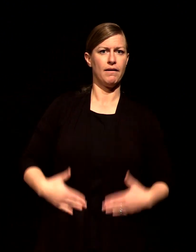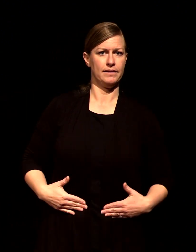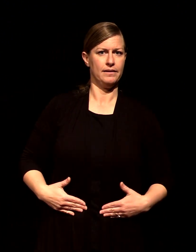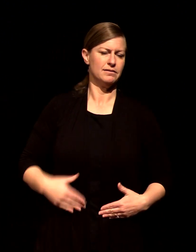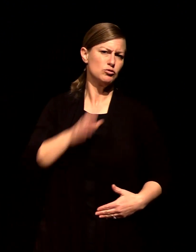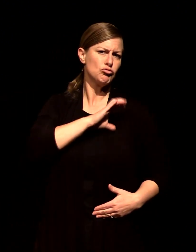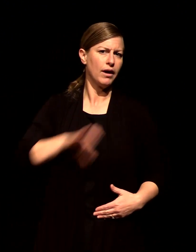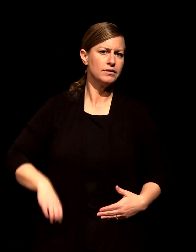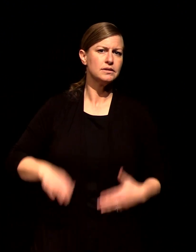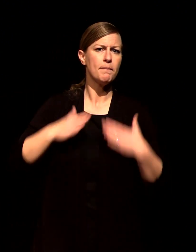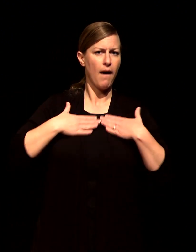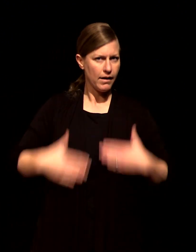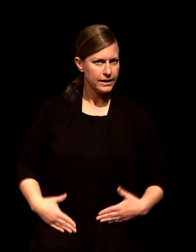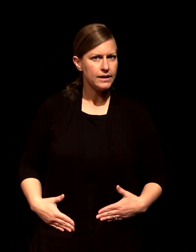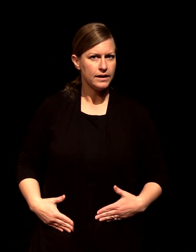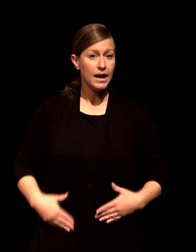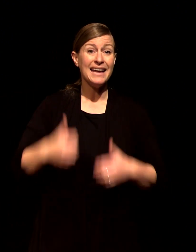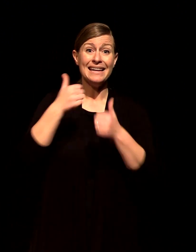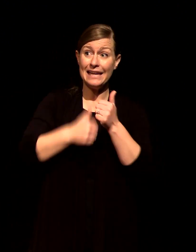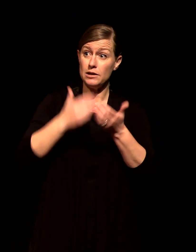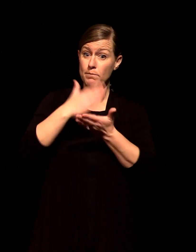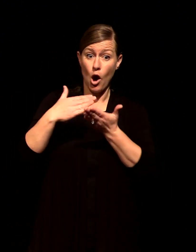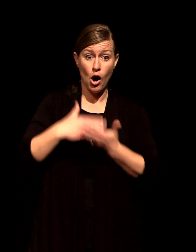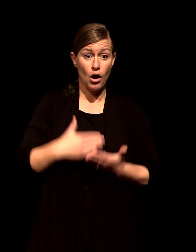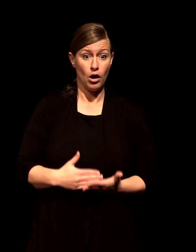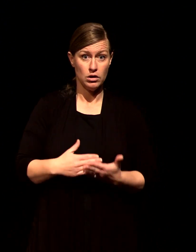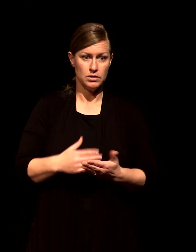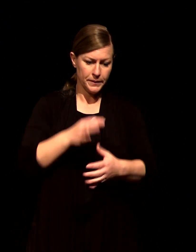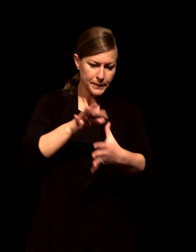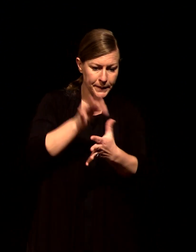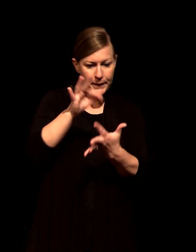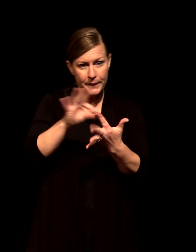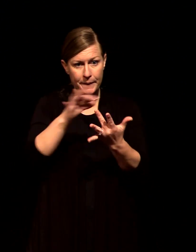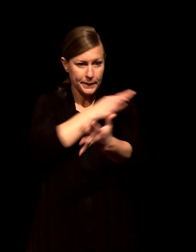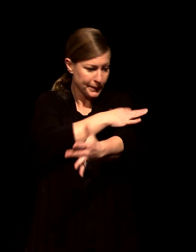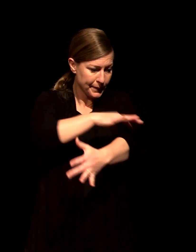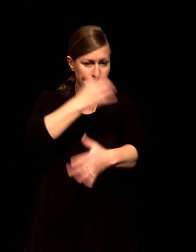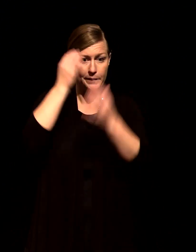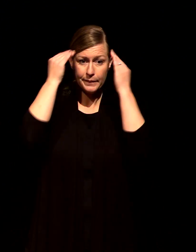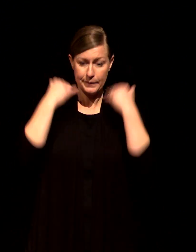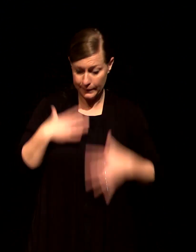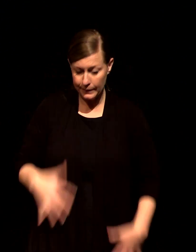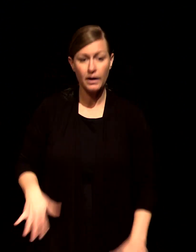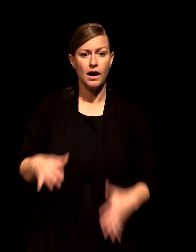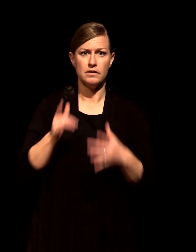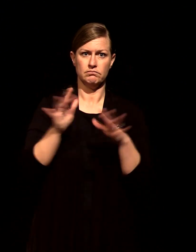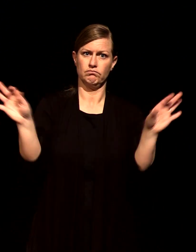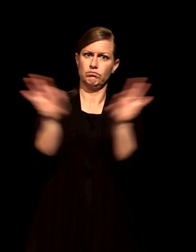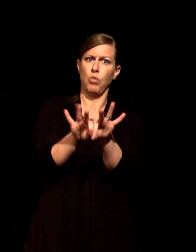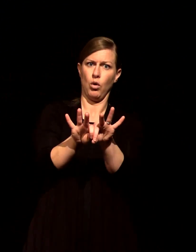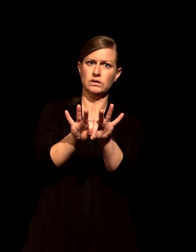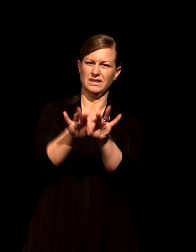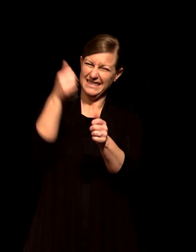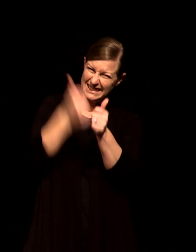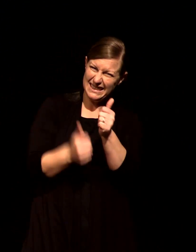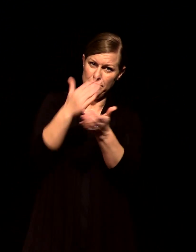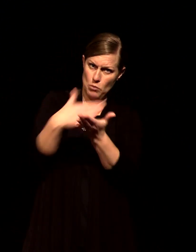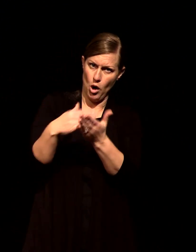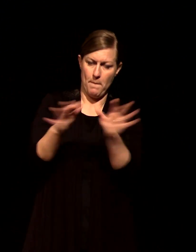is vitally important Ephesians 5 tells us that Christ is the head of that body his church and so when